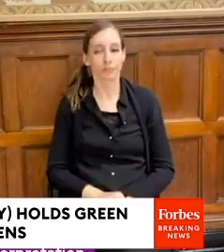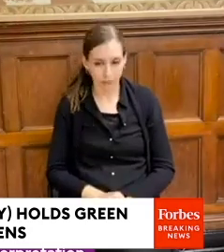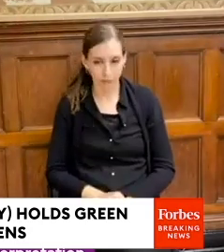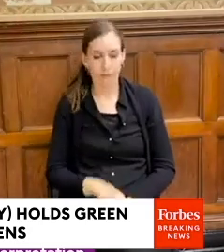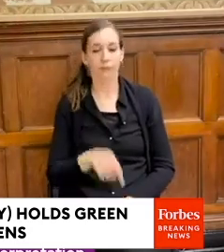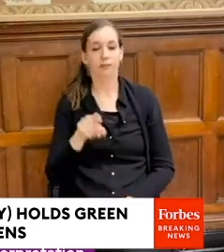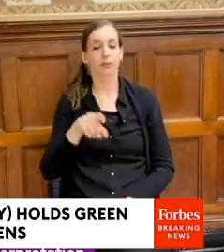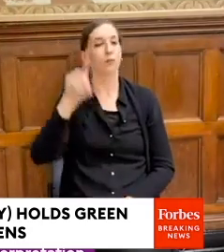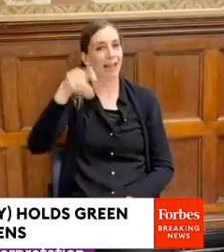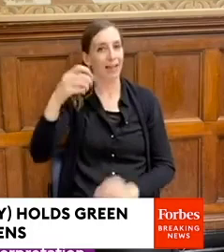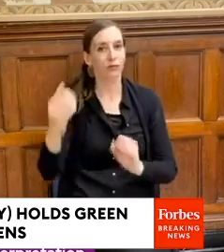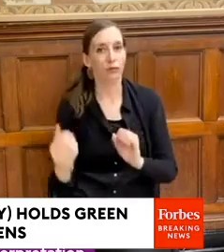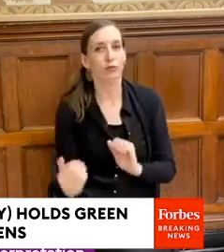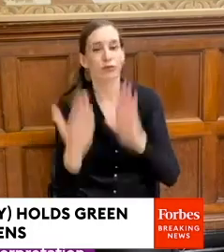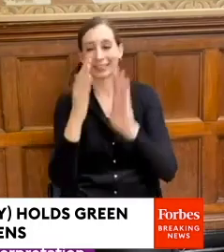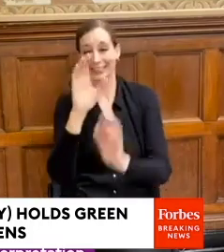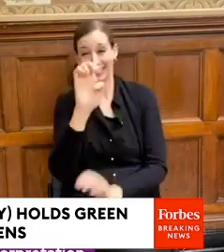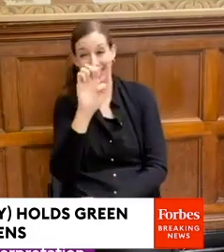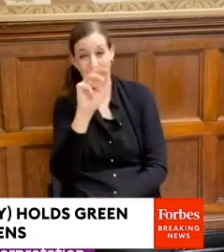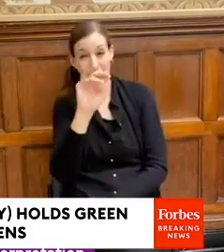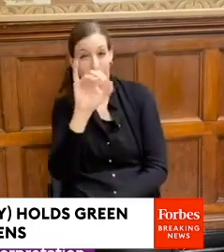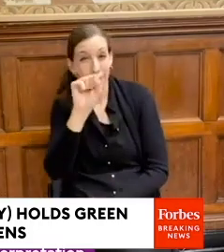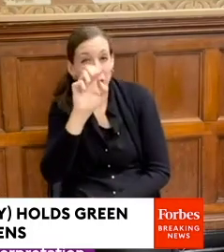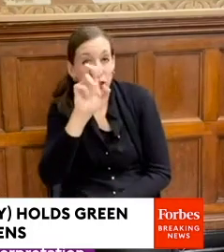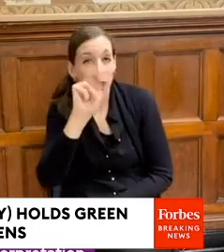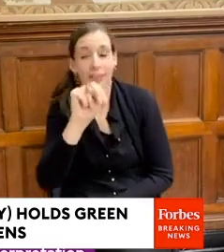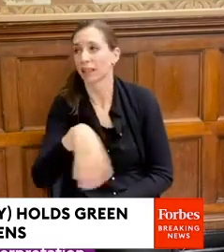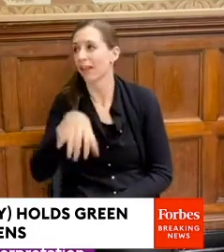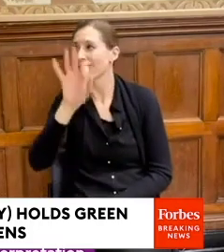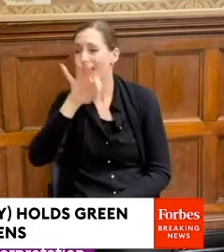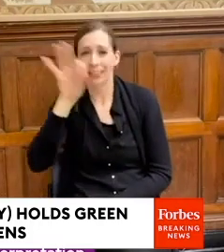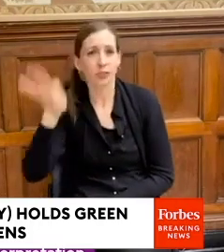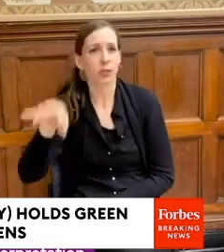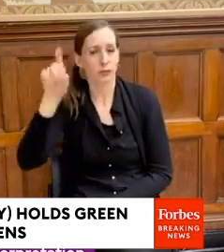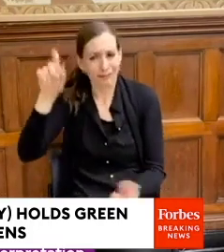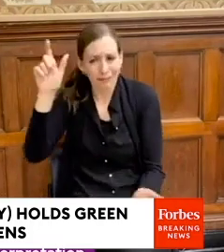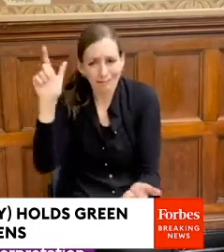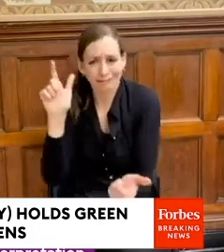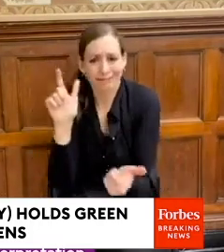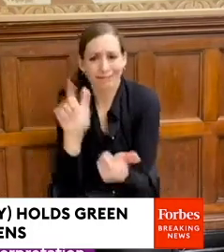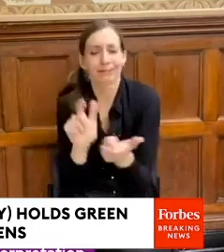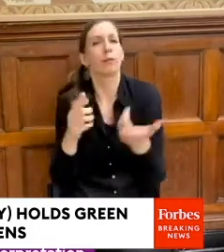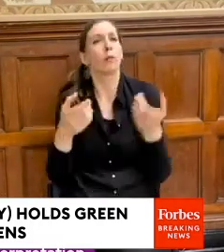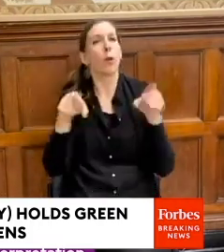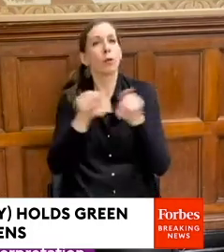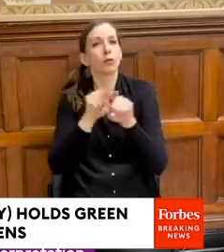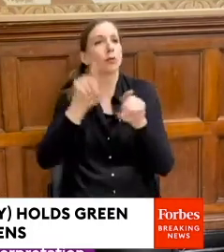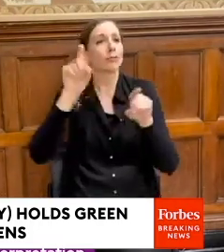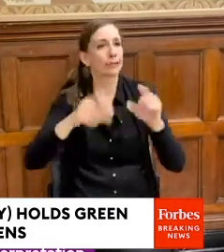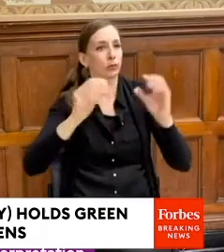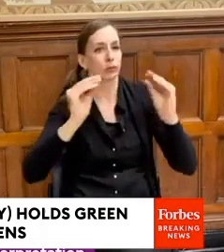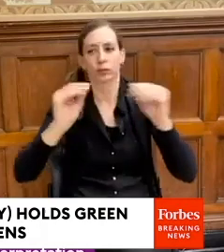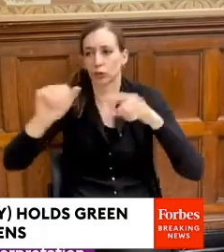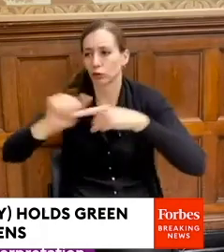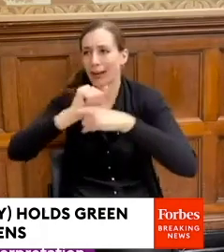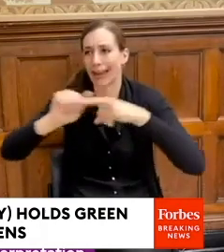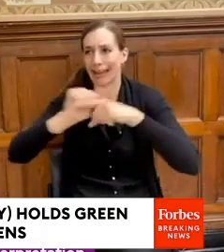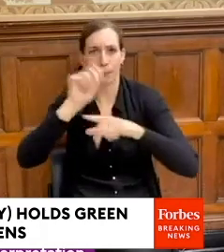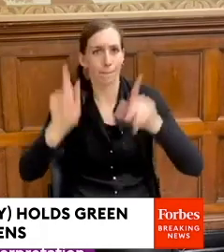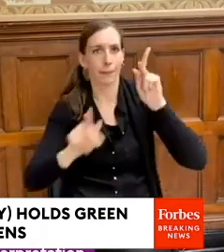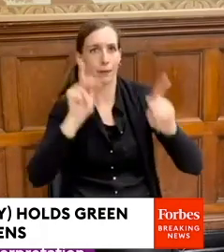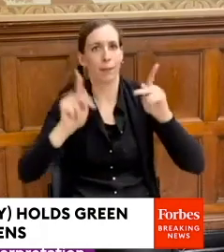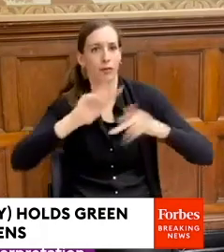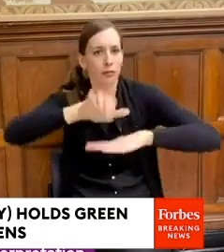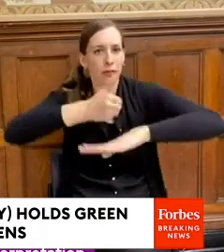this in a way that's going to create millions of jobs. And not just any jobs, but good jobs, union